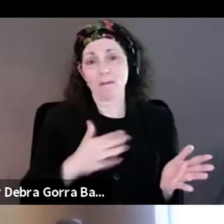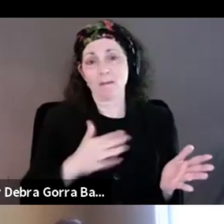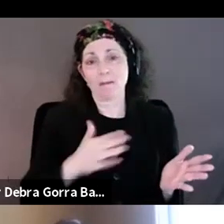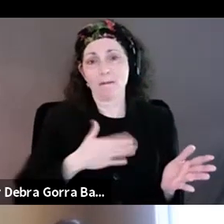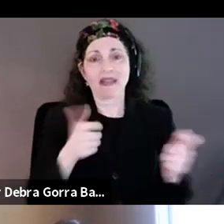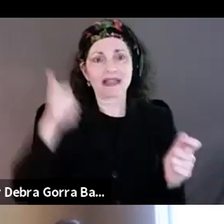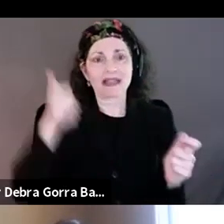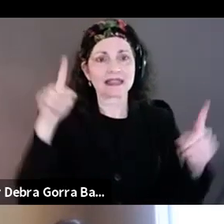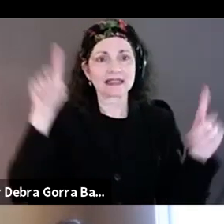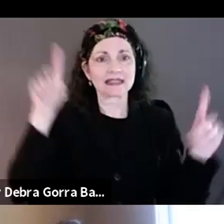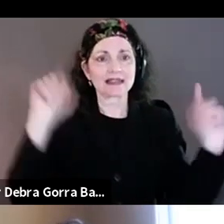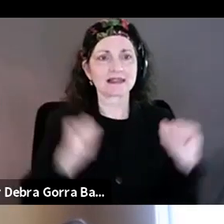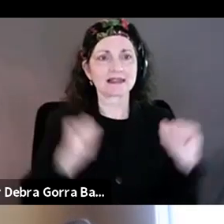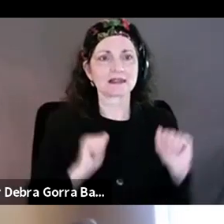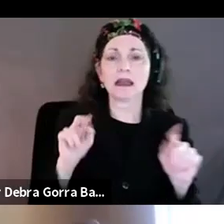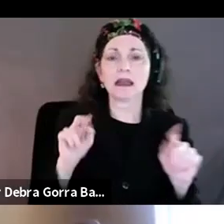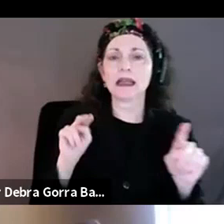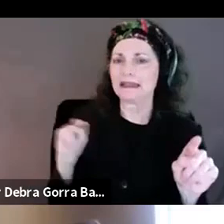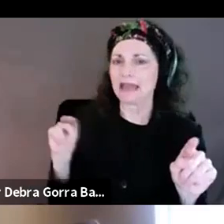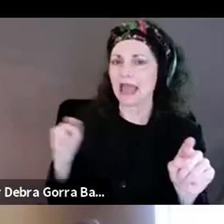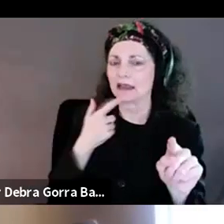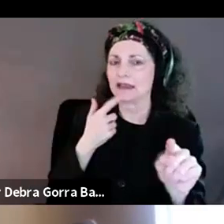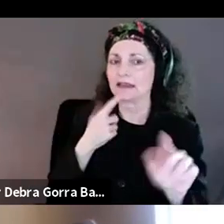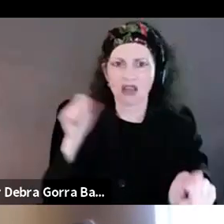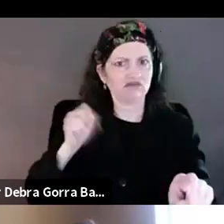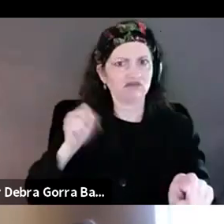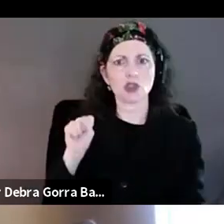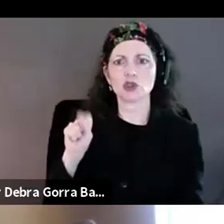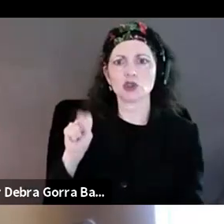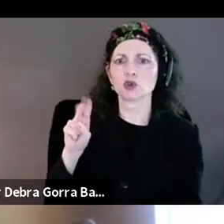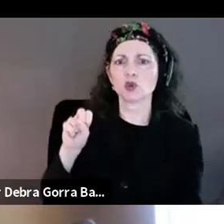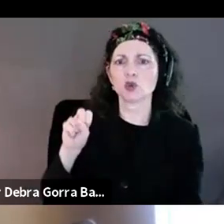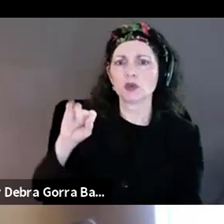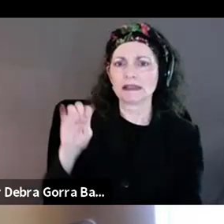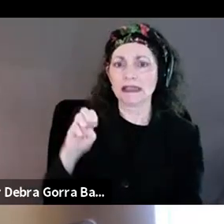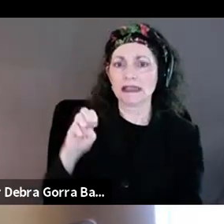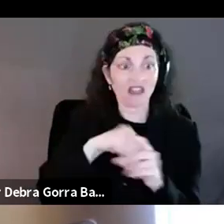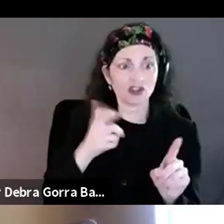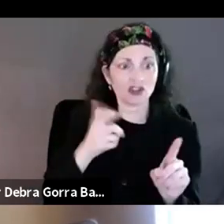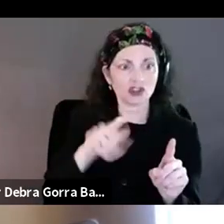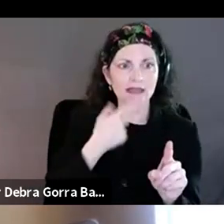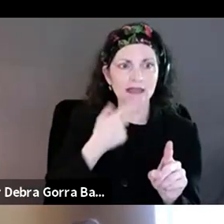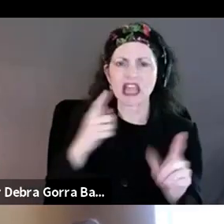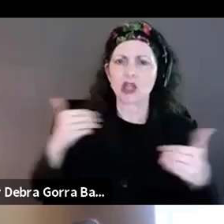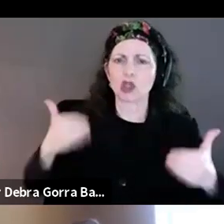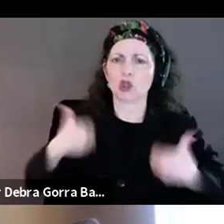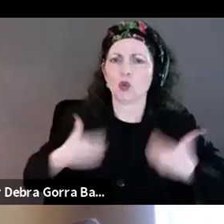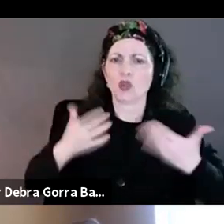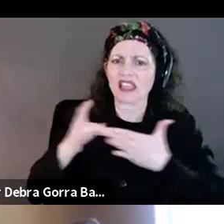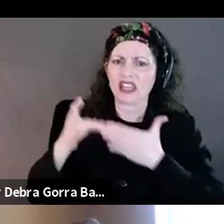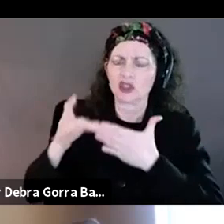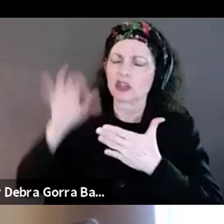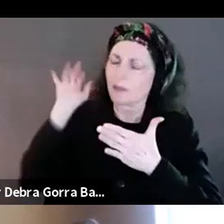Susie in the chat said that youth leadership is key for this moment and for the disability revolution. Uh,